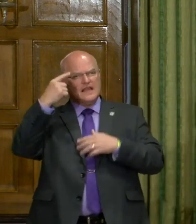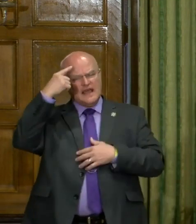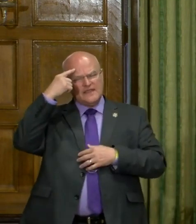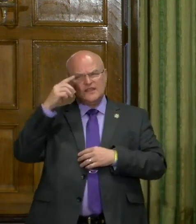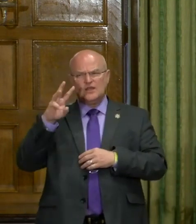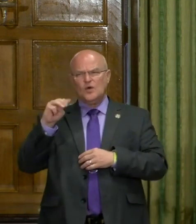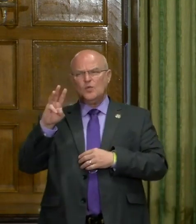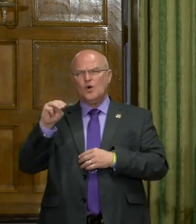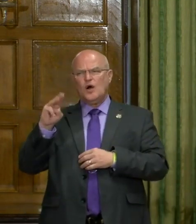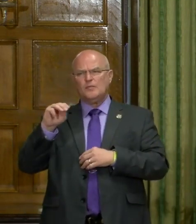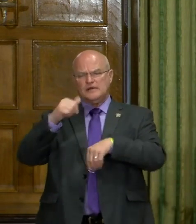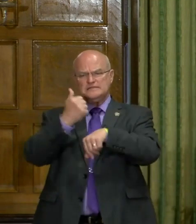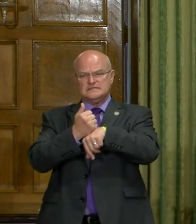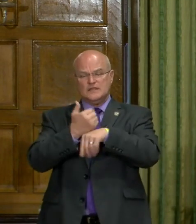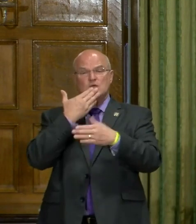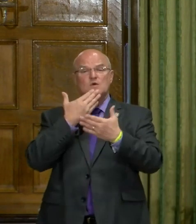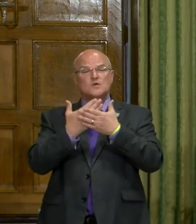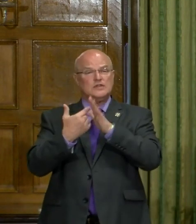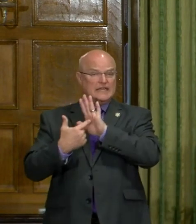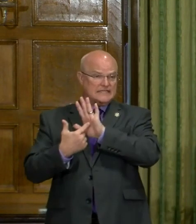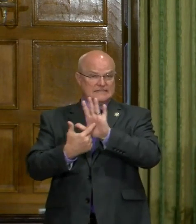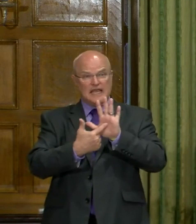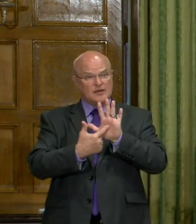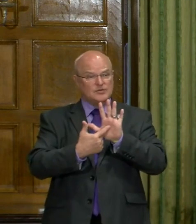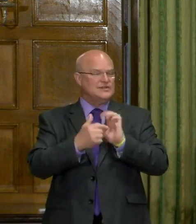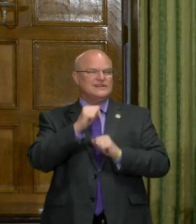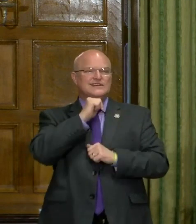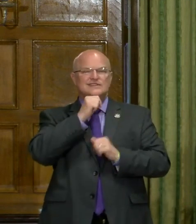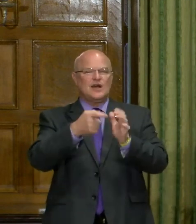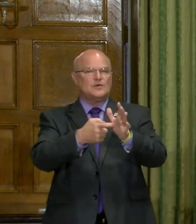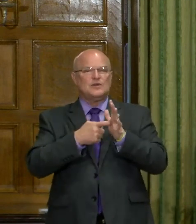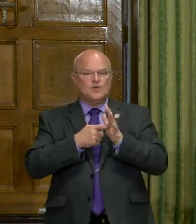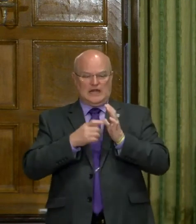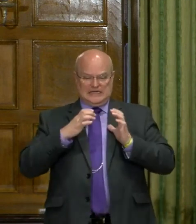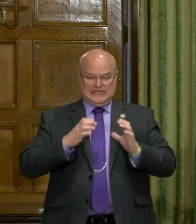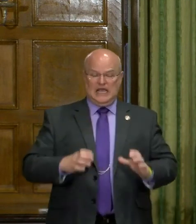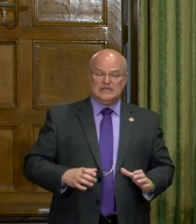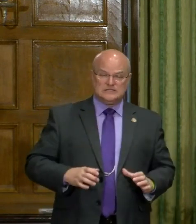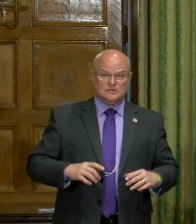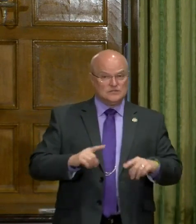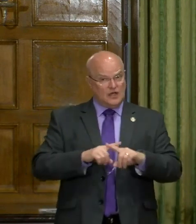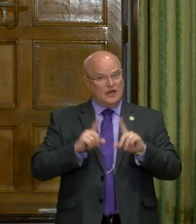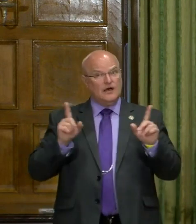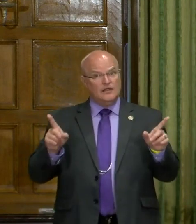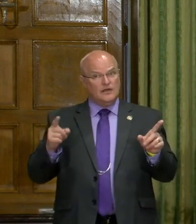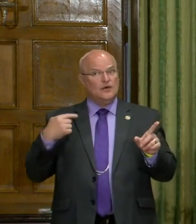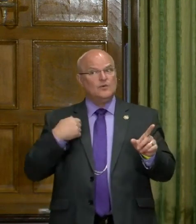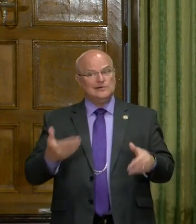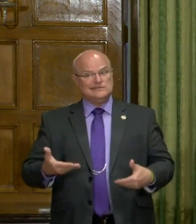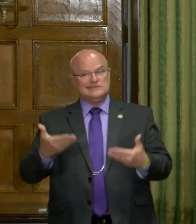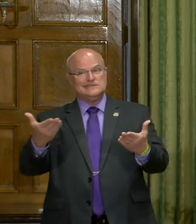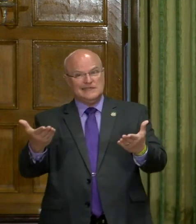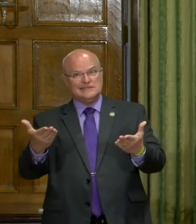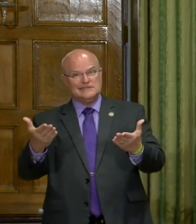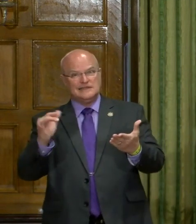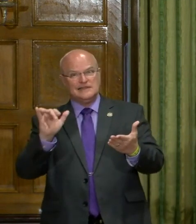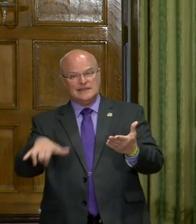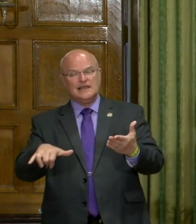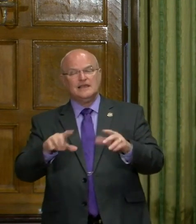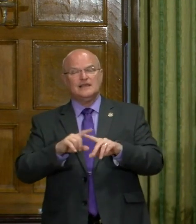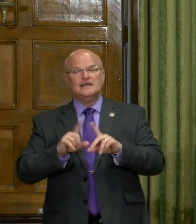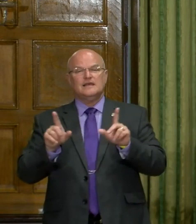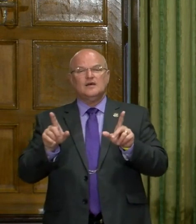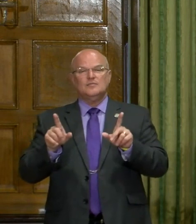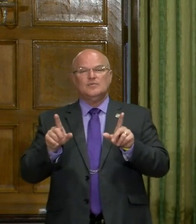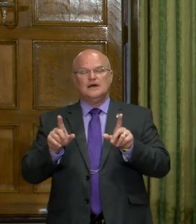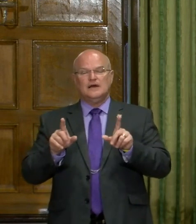I think Walmart is certainly set a good example. Uh, not requiring customers, although we're suggesting that be the case. But